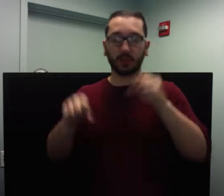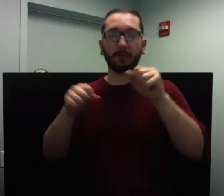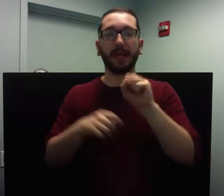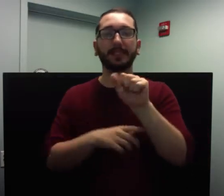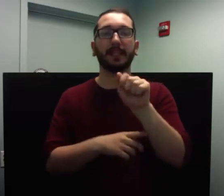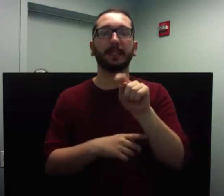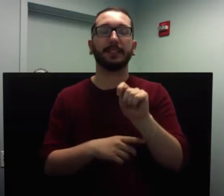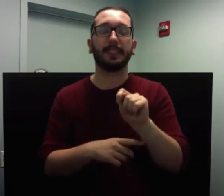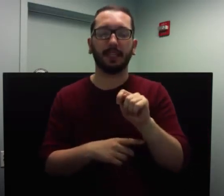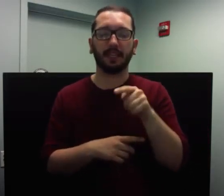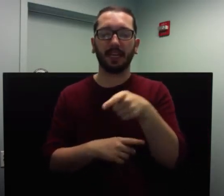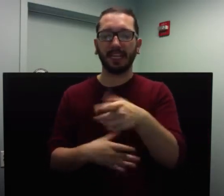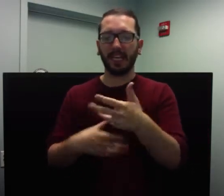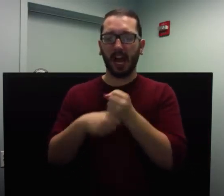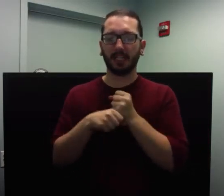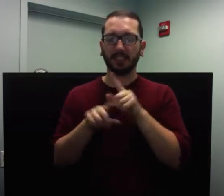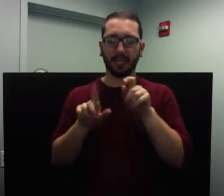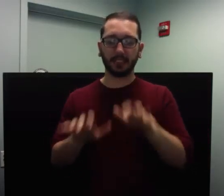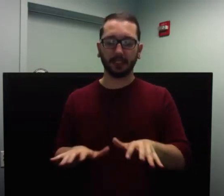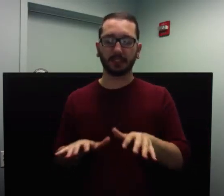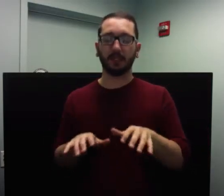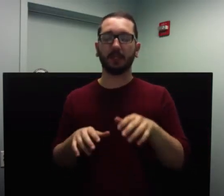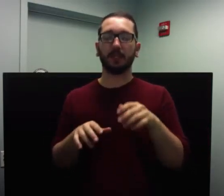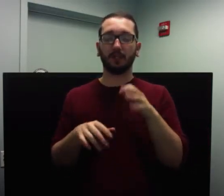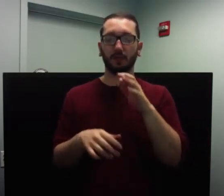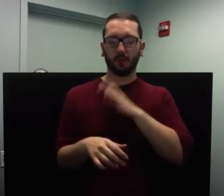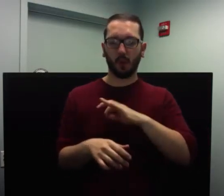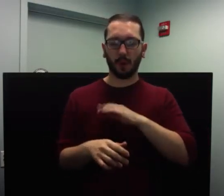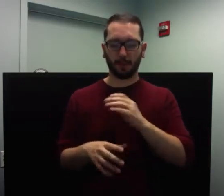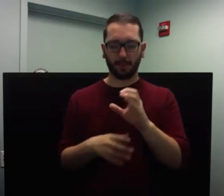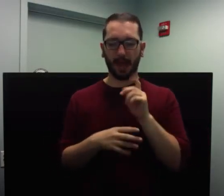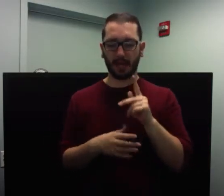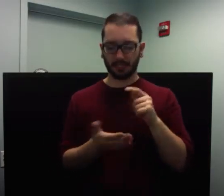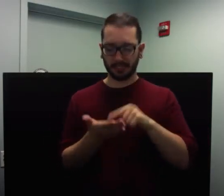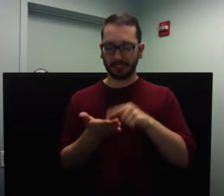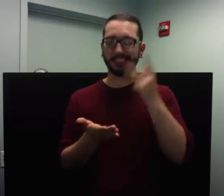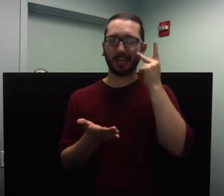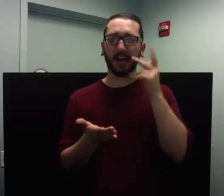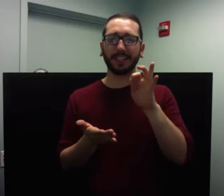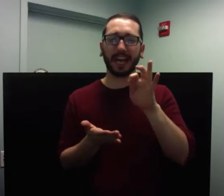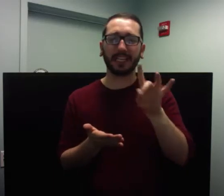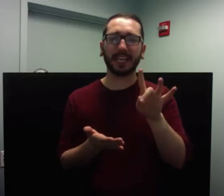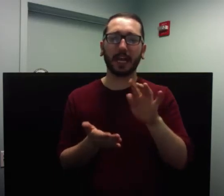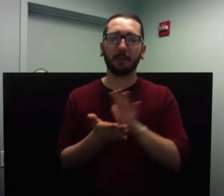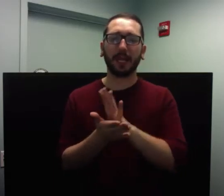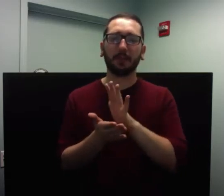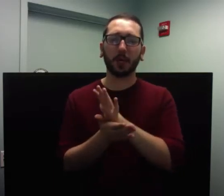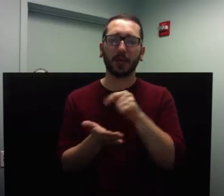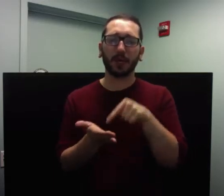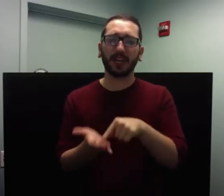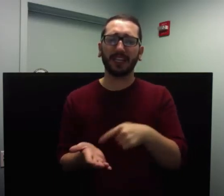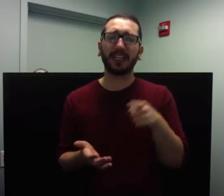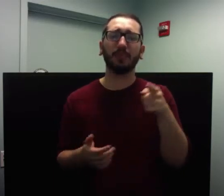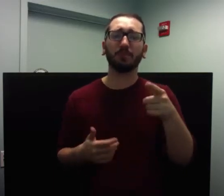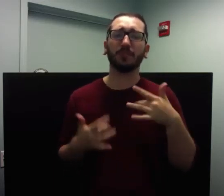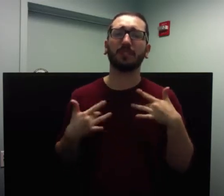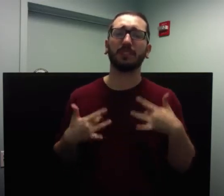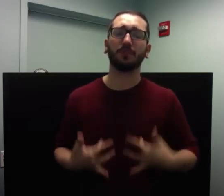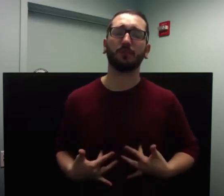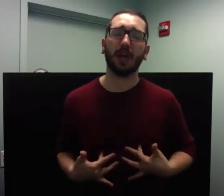his test scores back, he saw the number 98 on paper. Well, he was quite distressed and concerned about his